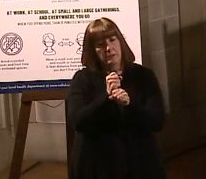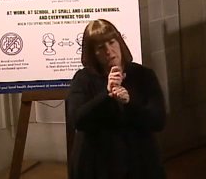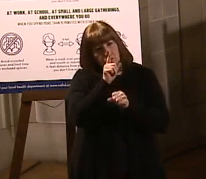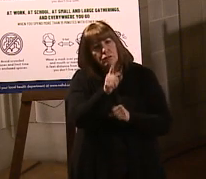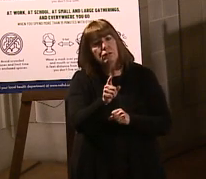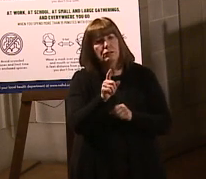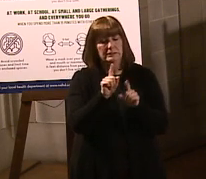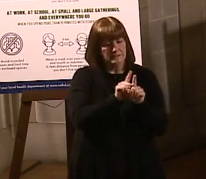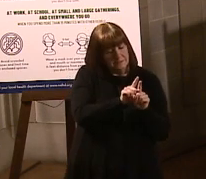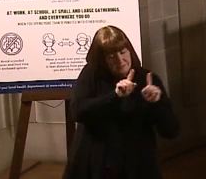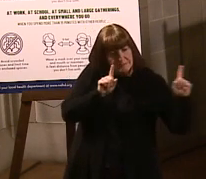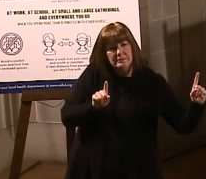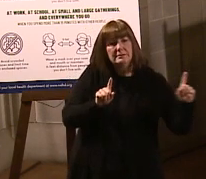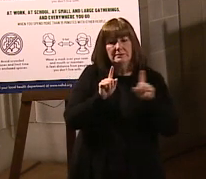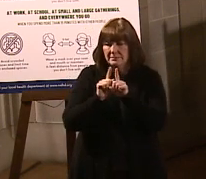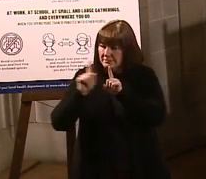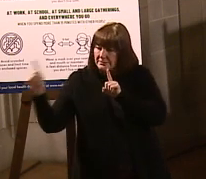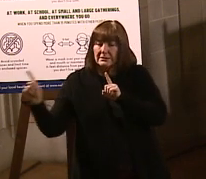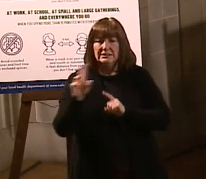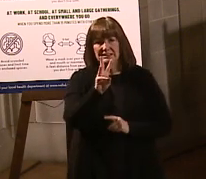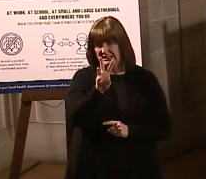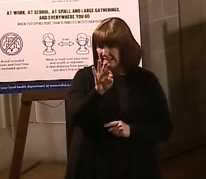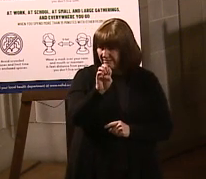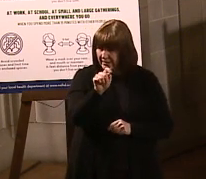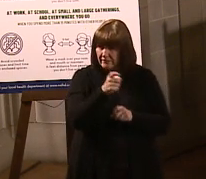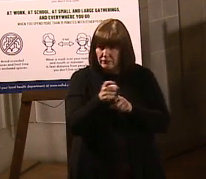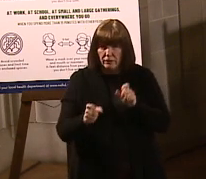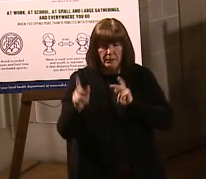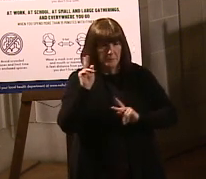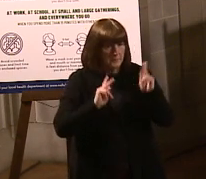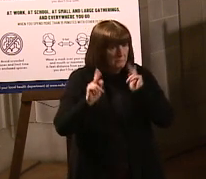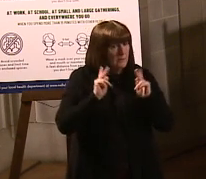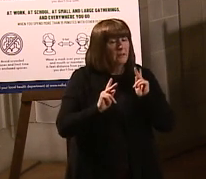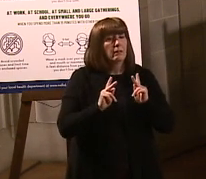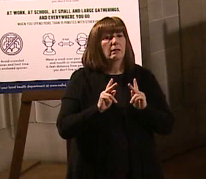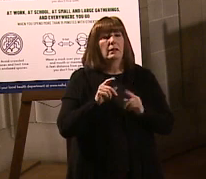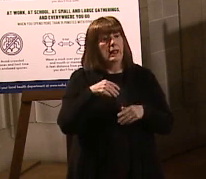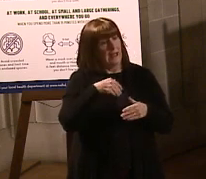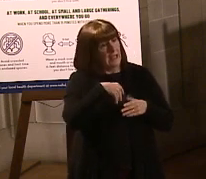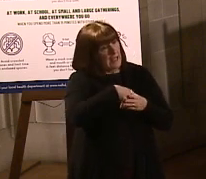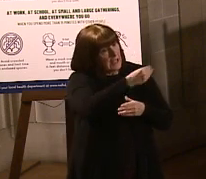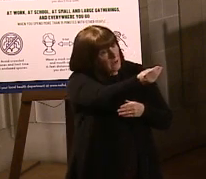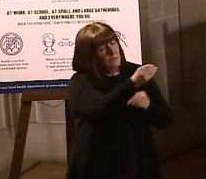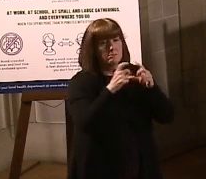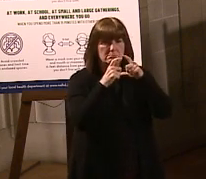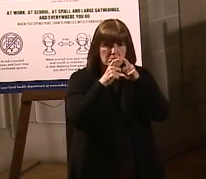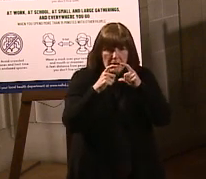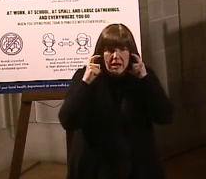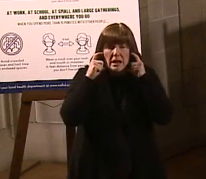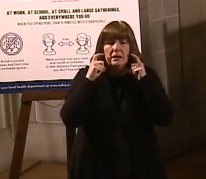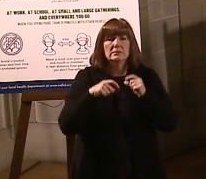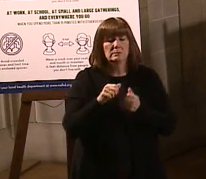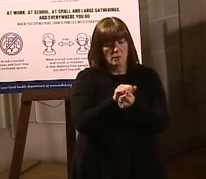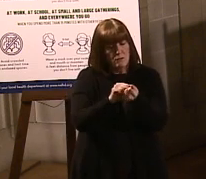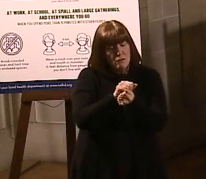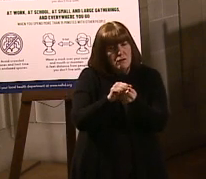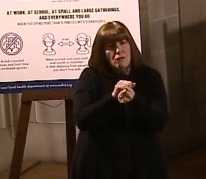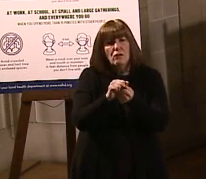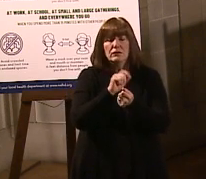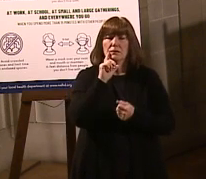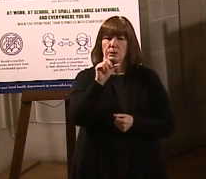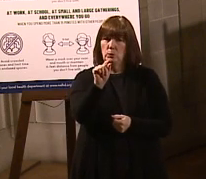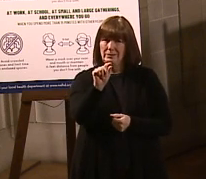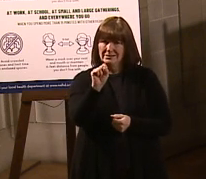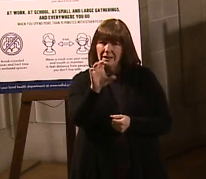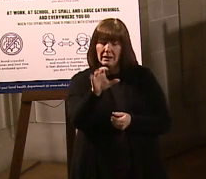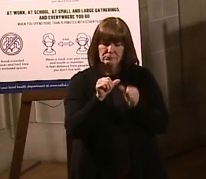they keep that six foot of distance between themselves and other people when they go to public, wear a mask when you go to the store, wash your hands often for 20 seconds